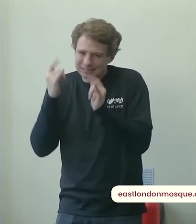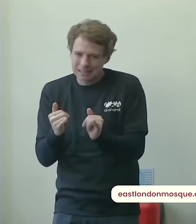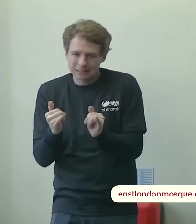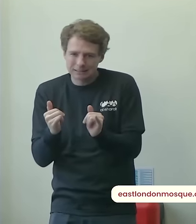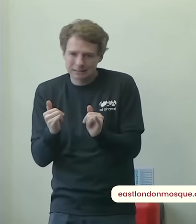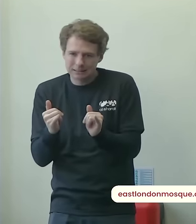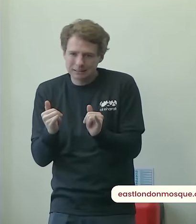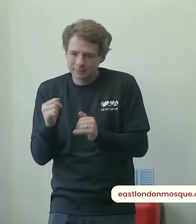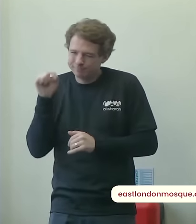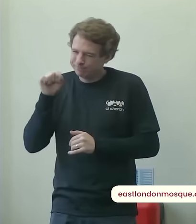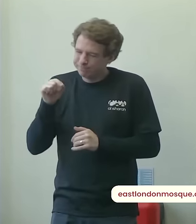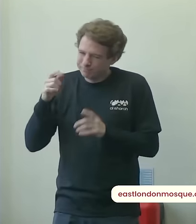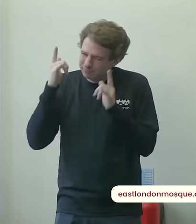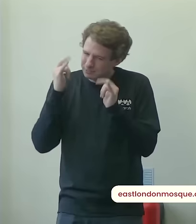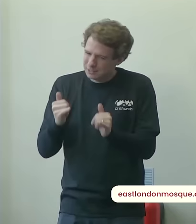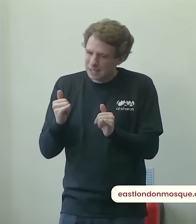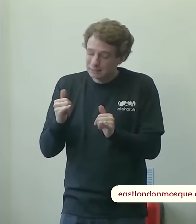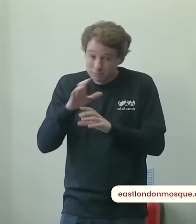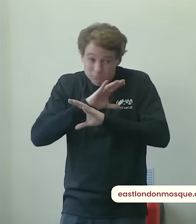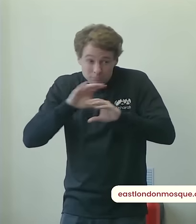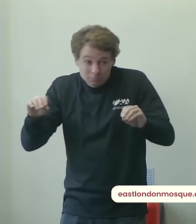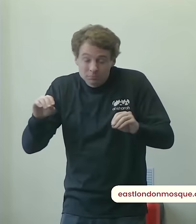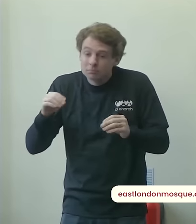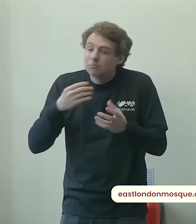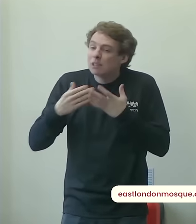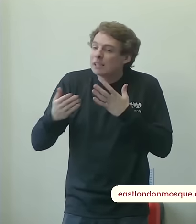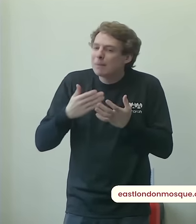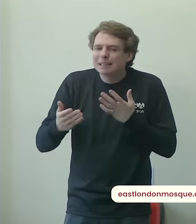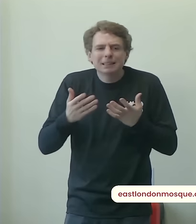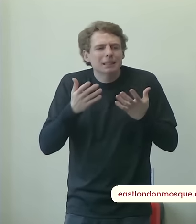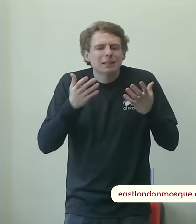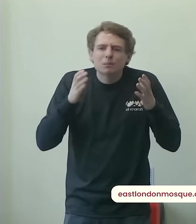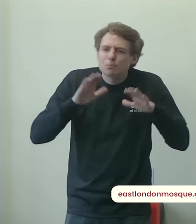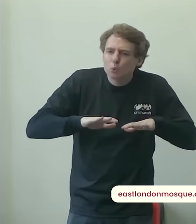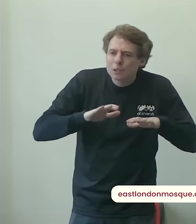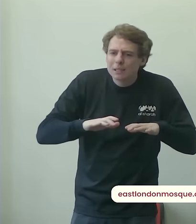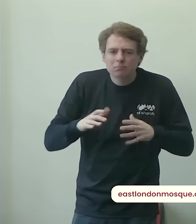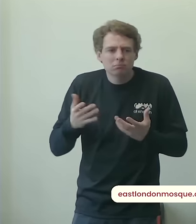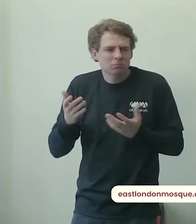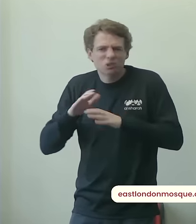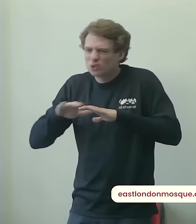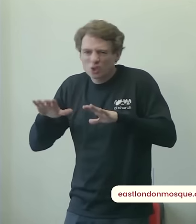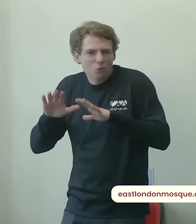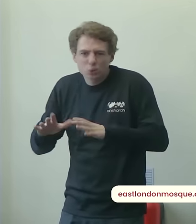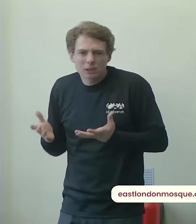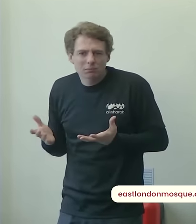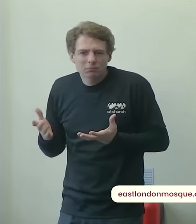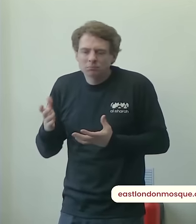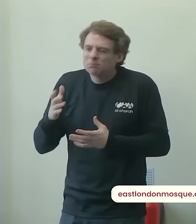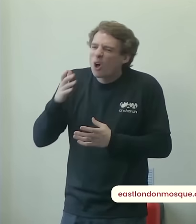there is no one be it muslim or non-muslim be it old or young be it in africa or in europe be it in the third world or the